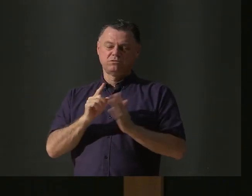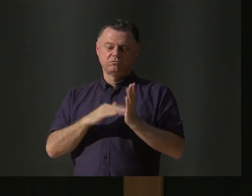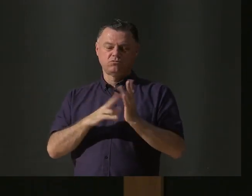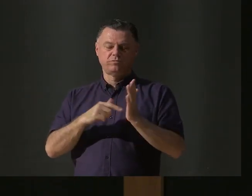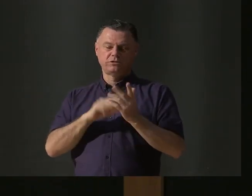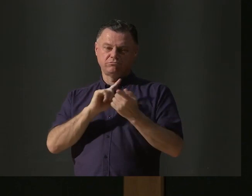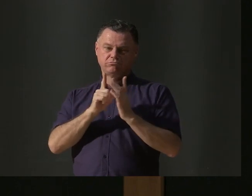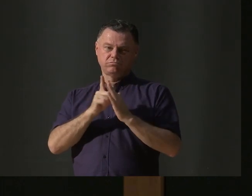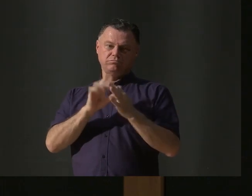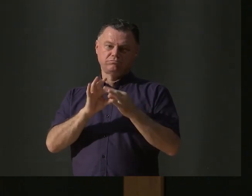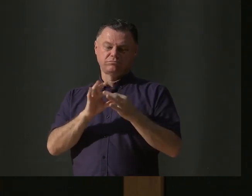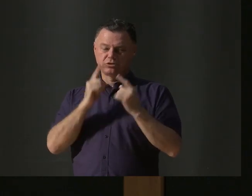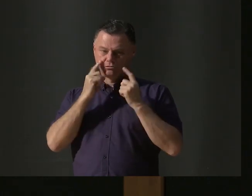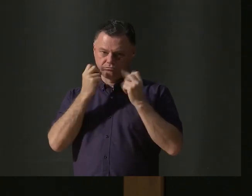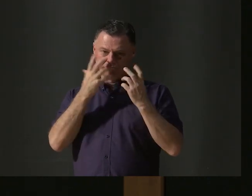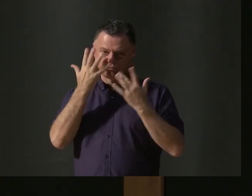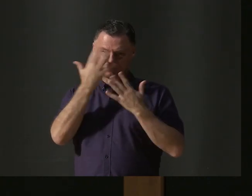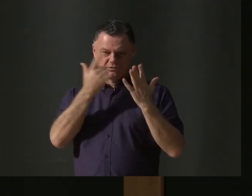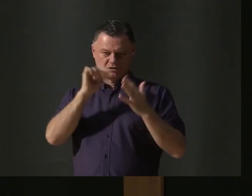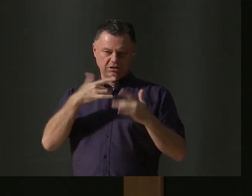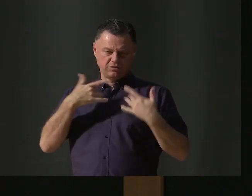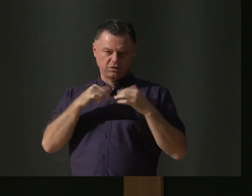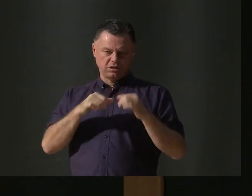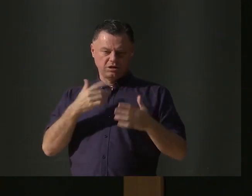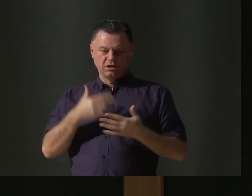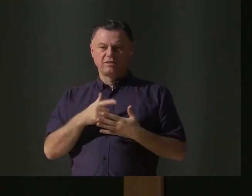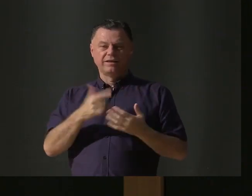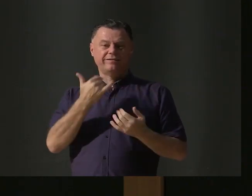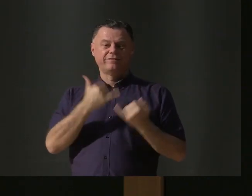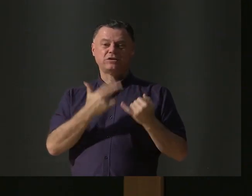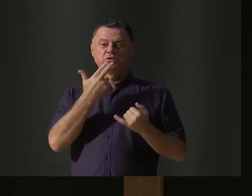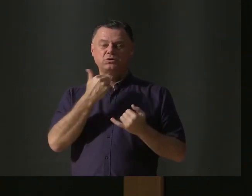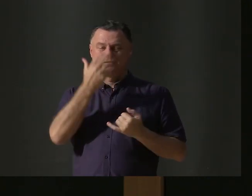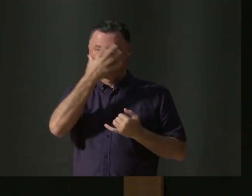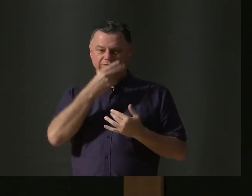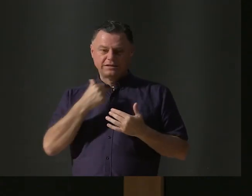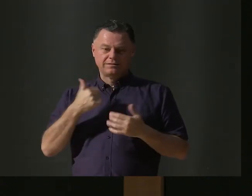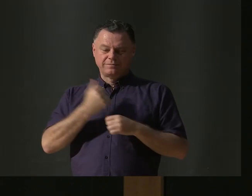Become mesmerised by its existence and let that cute aggression overcome you.